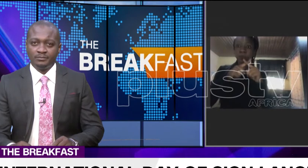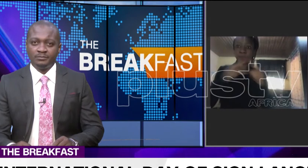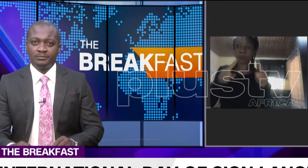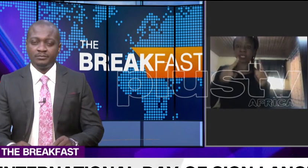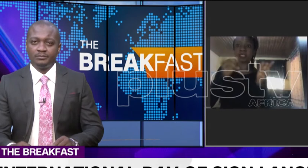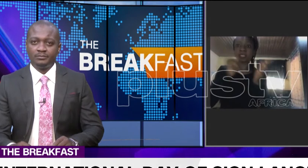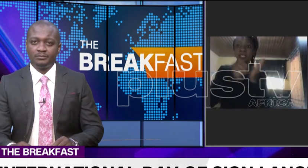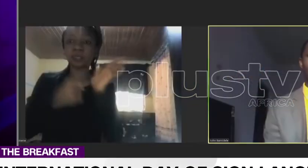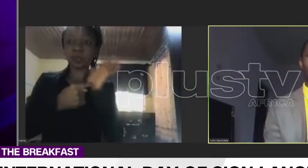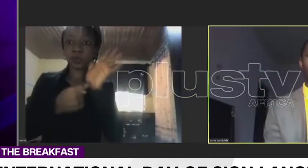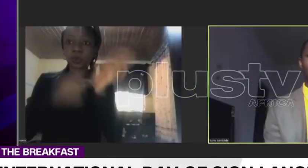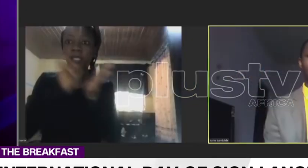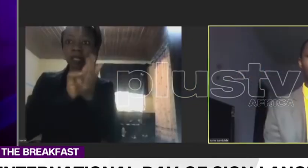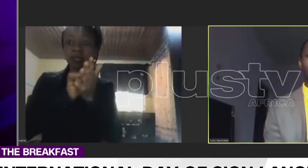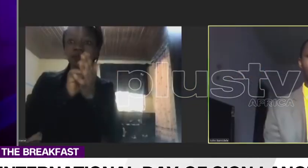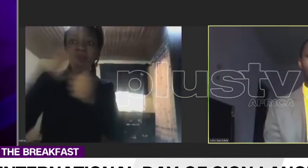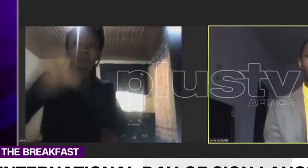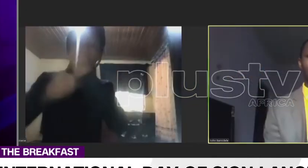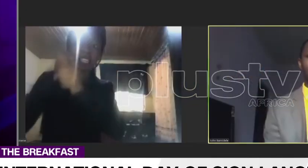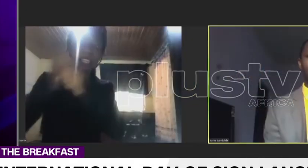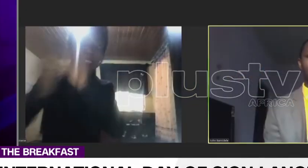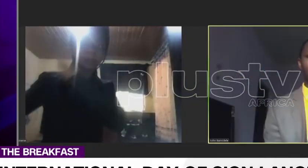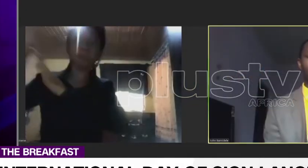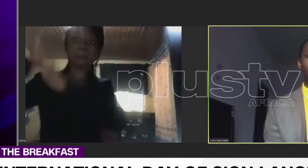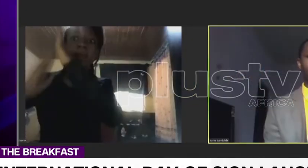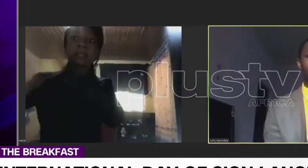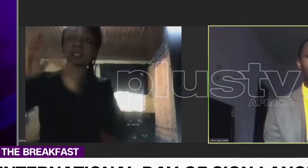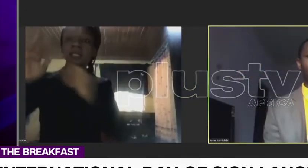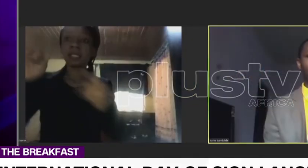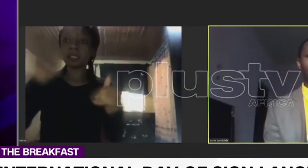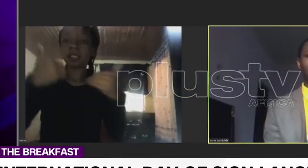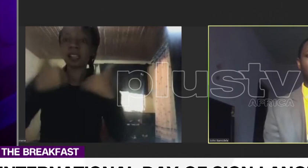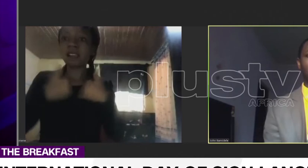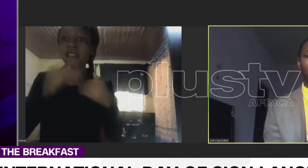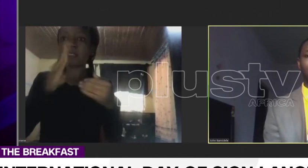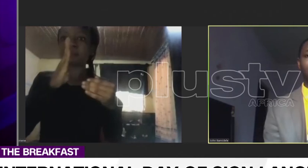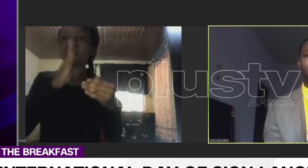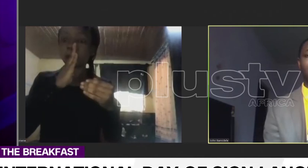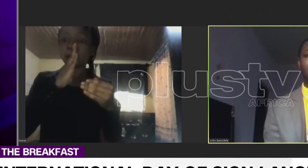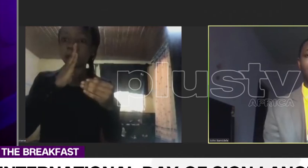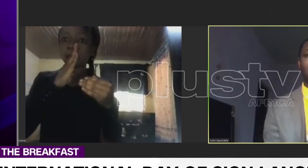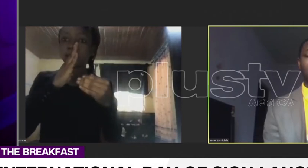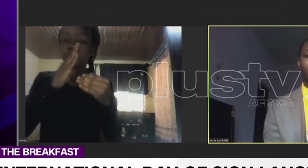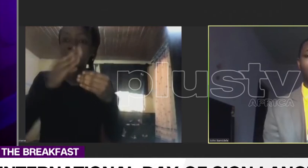there has been very insufficient attention given to